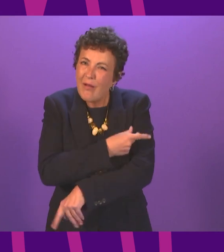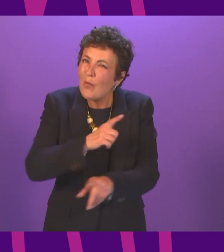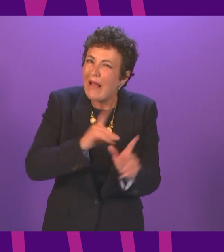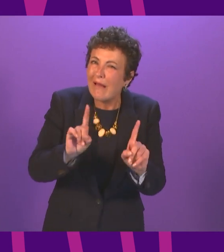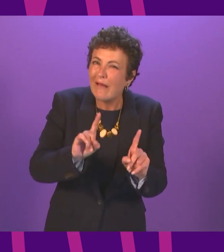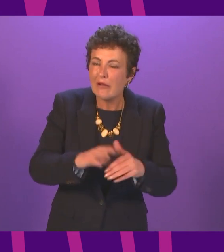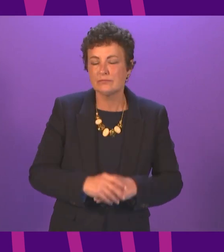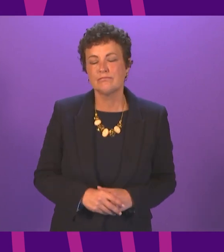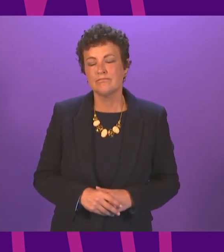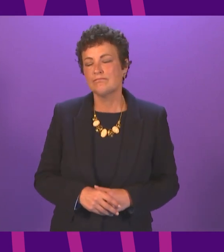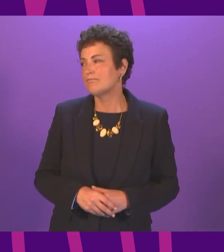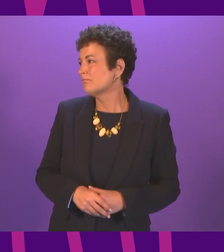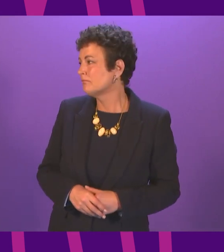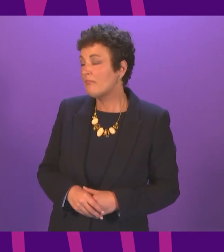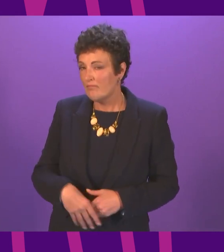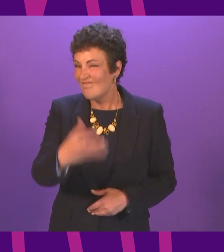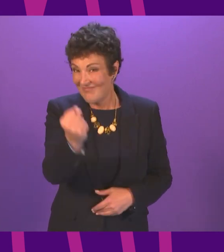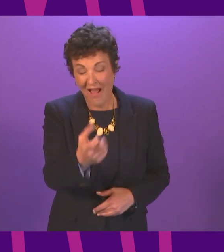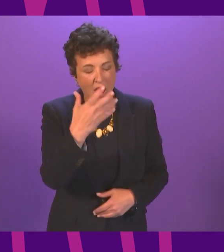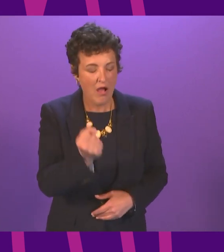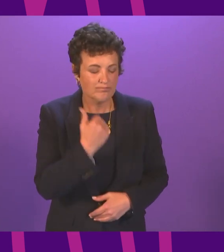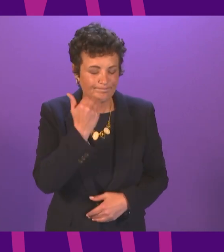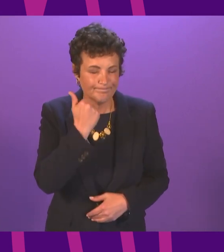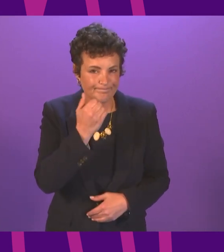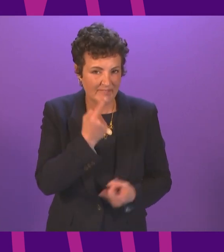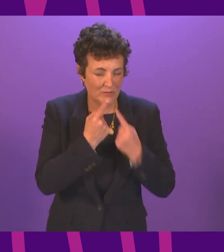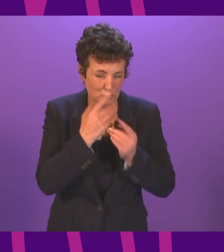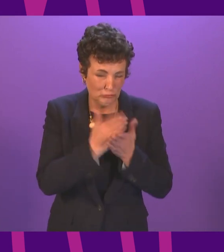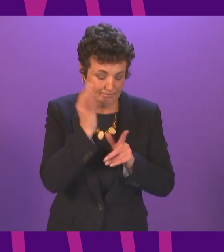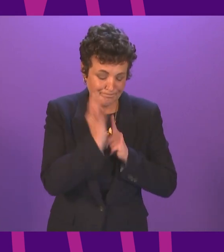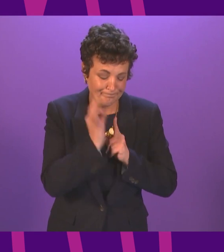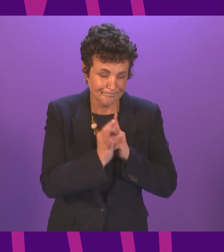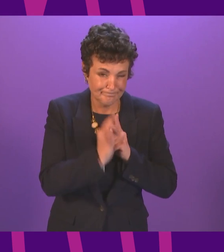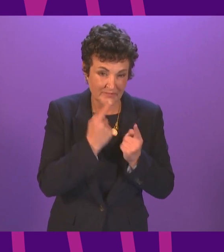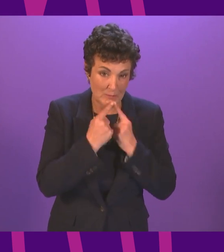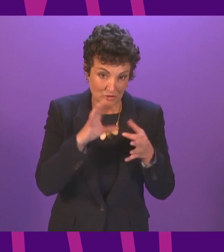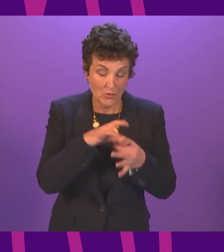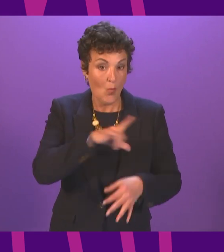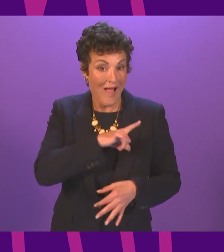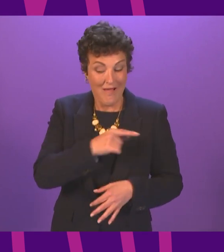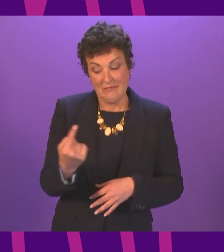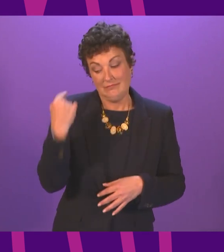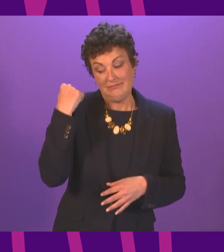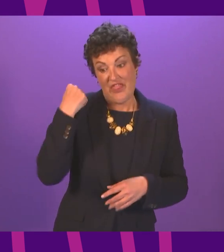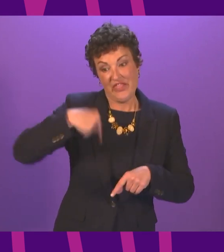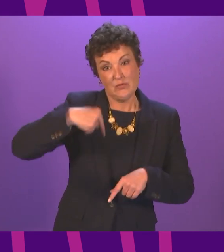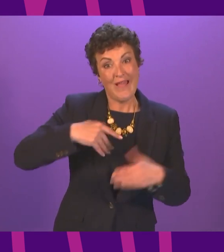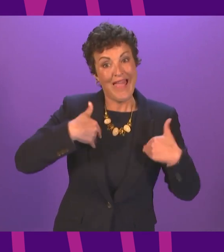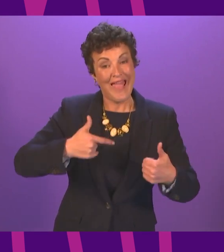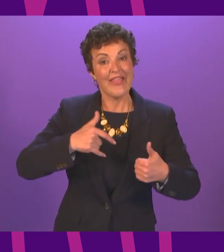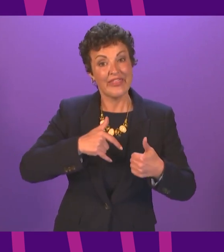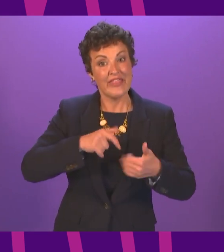There is very detailed engagement going on on that very question, because as the Health Secretary made clear in answers to questions earlier on this week,